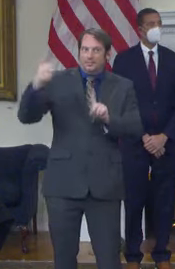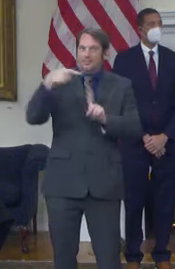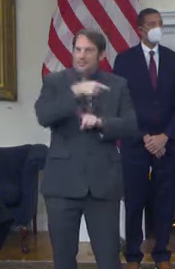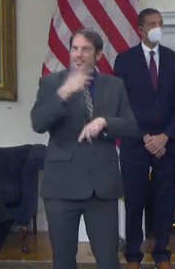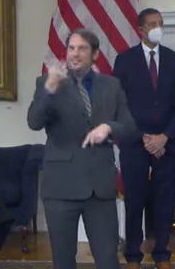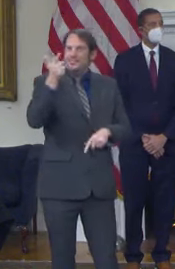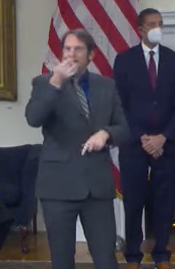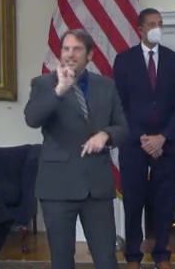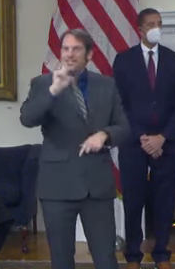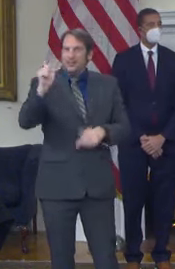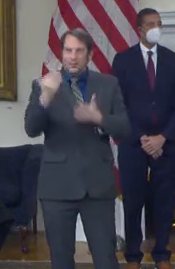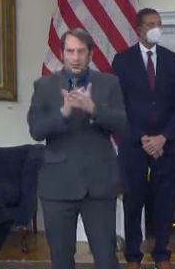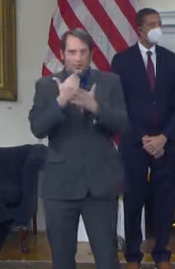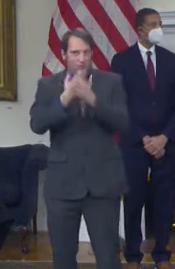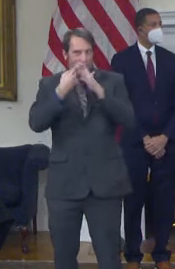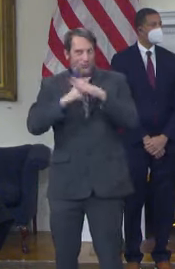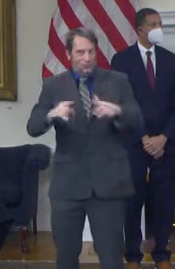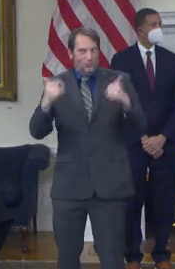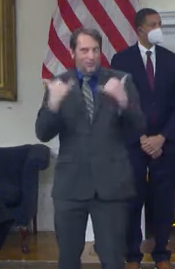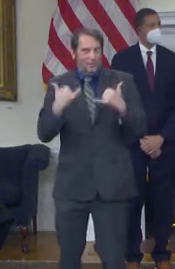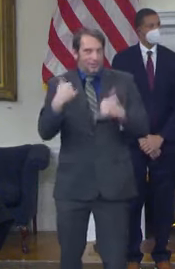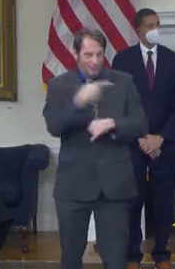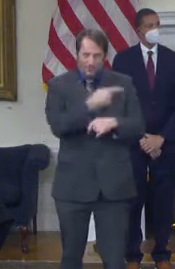the Maryland Department of Commerce. Welcome back, Mike.